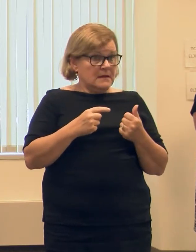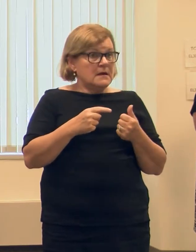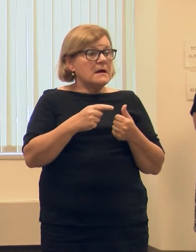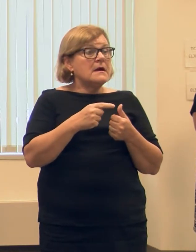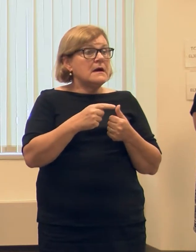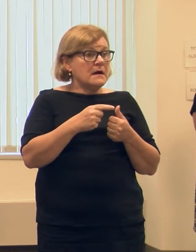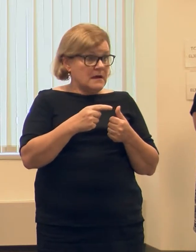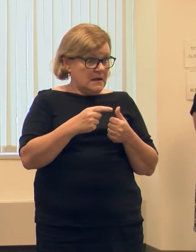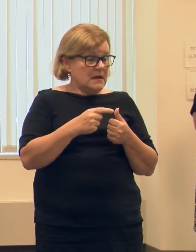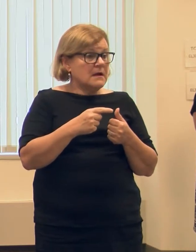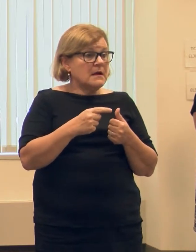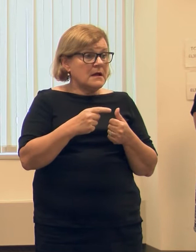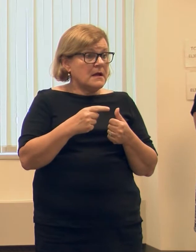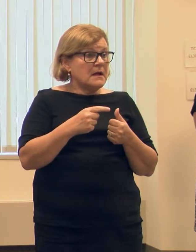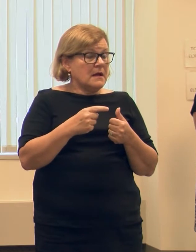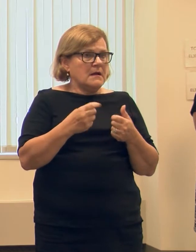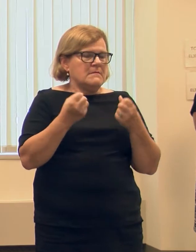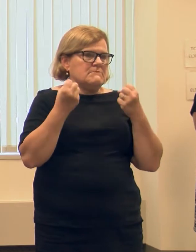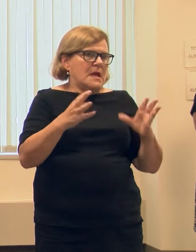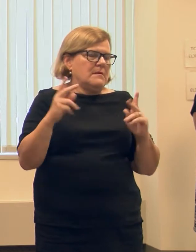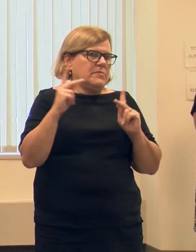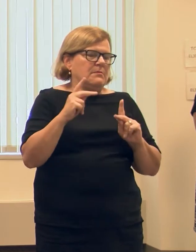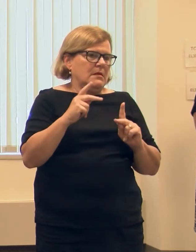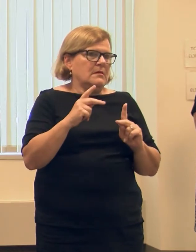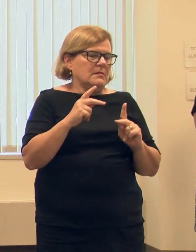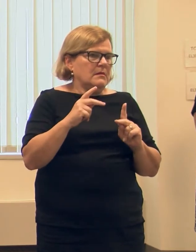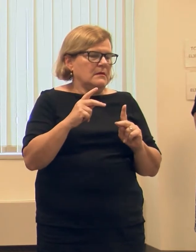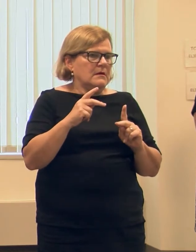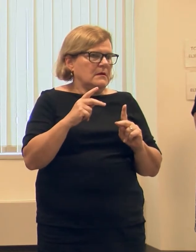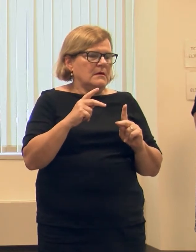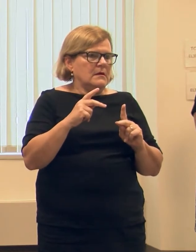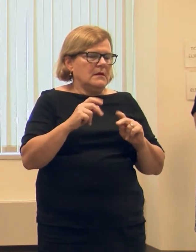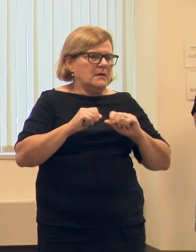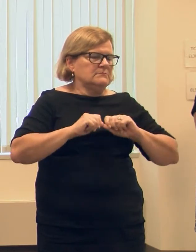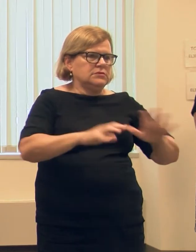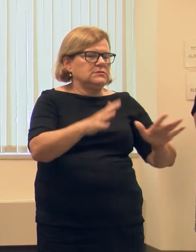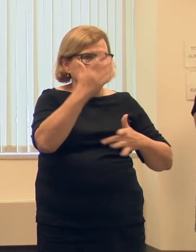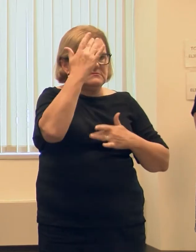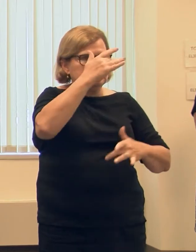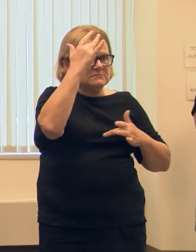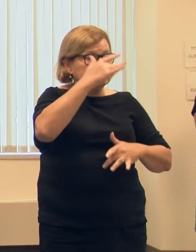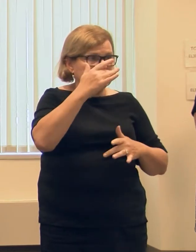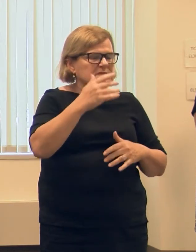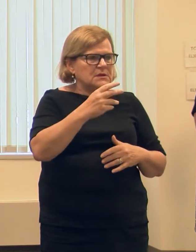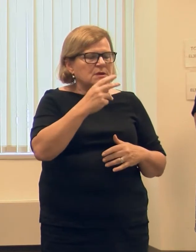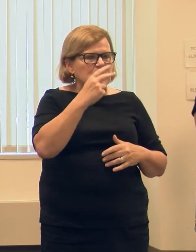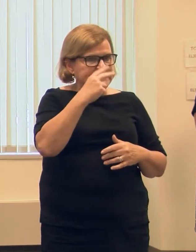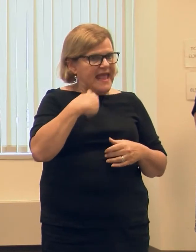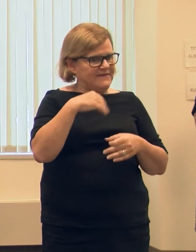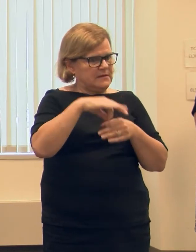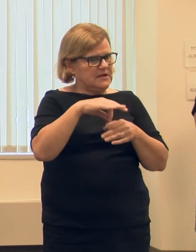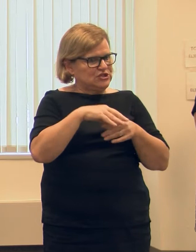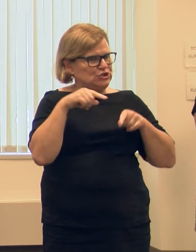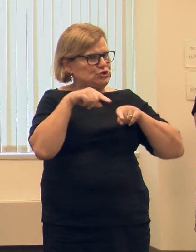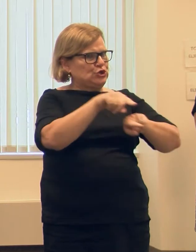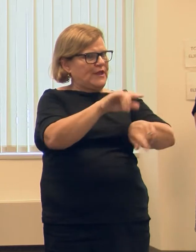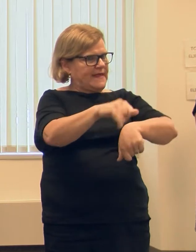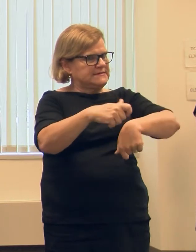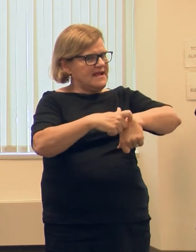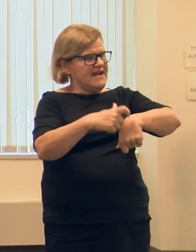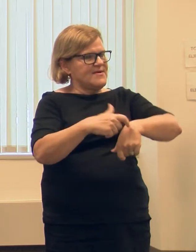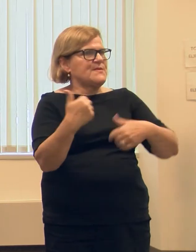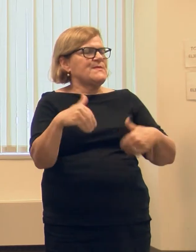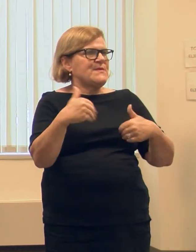unprecedented global pandemic that we see ourselves holding elections in this current environment,